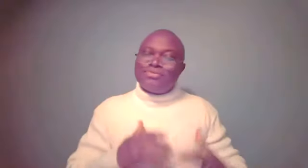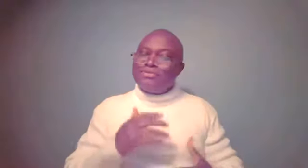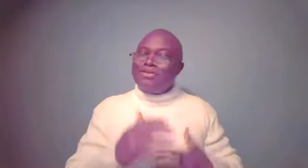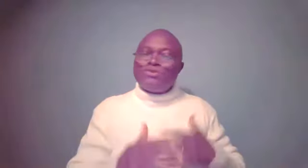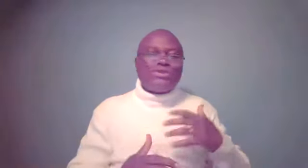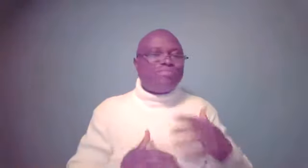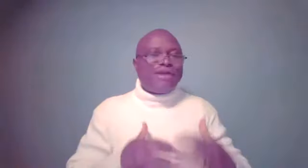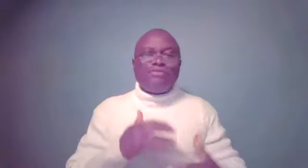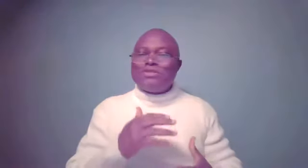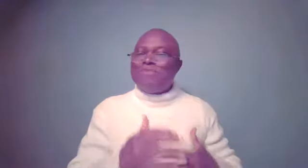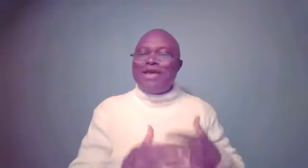This was part of God's plan.